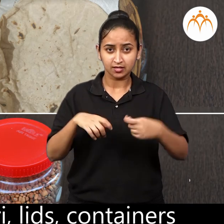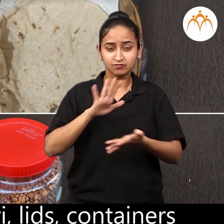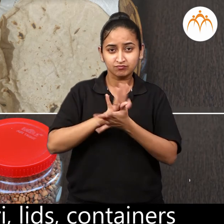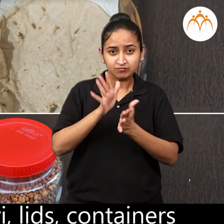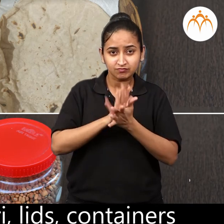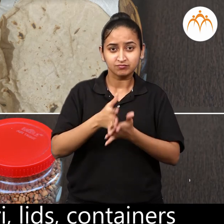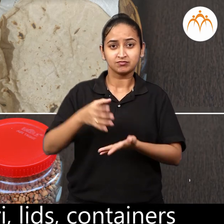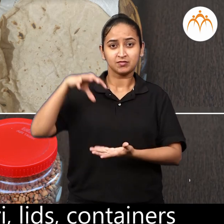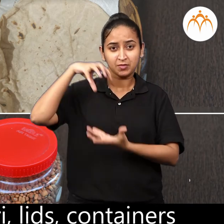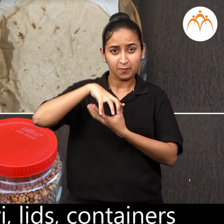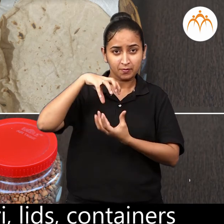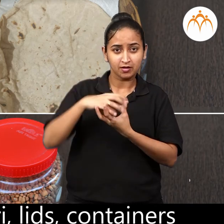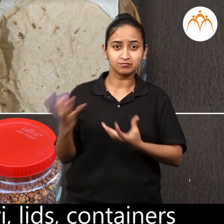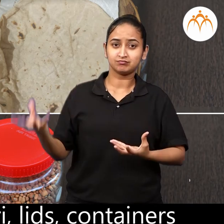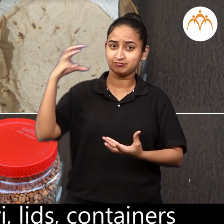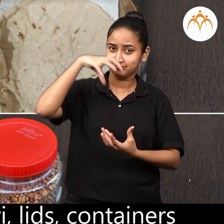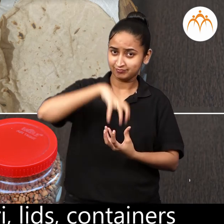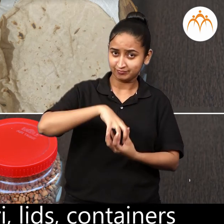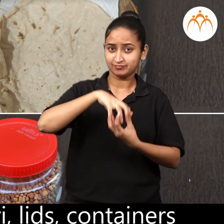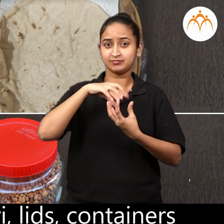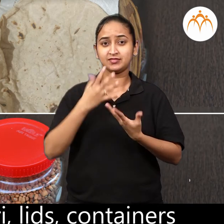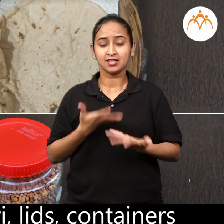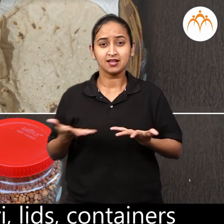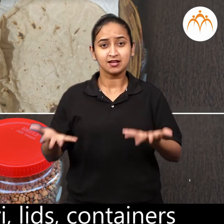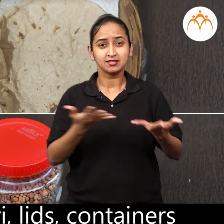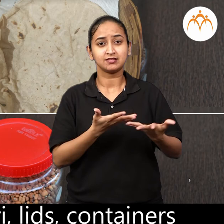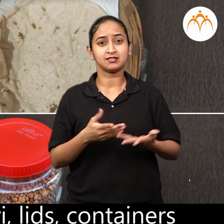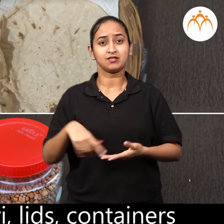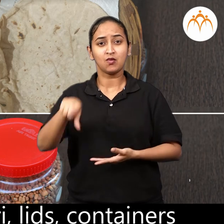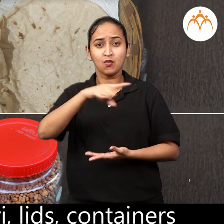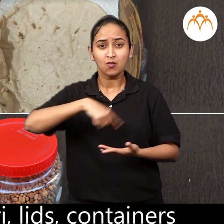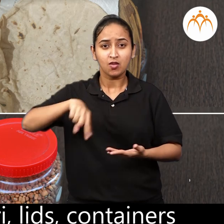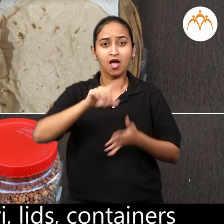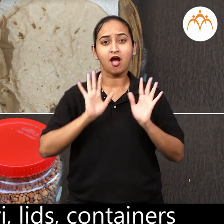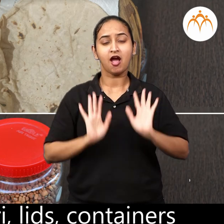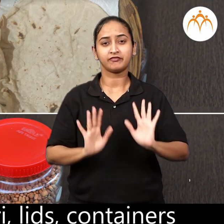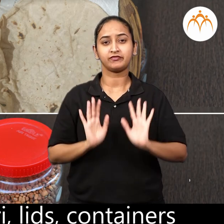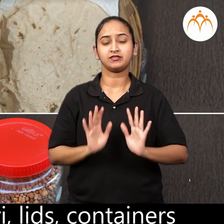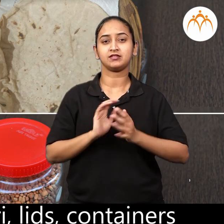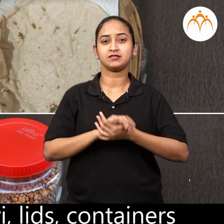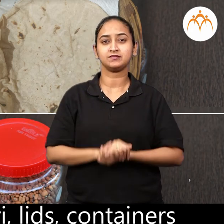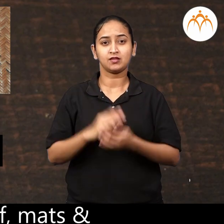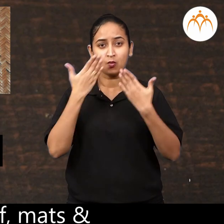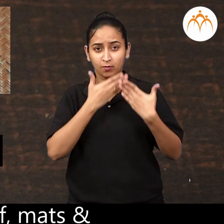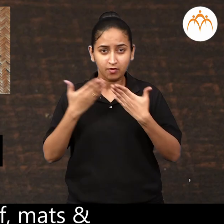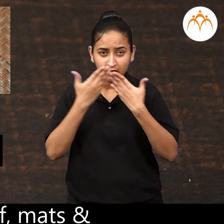bhakri, lids, containers have the shape of a circle. Handkerchief,